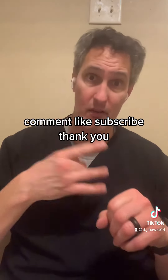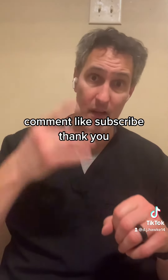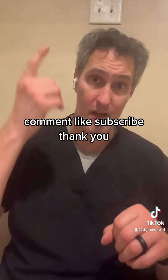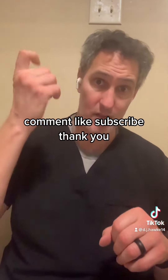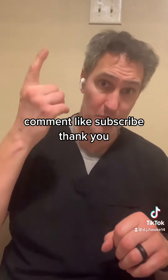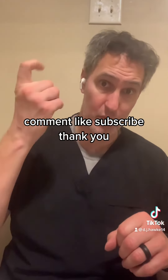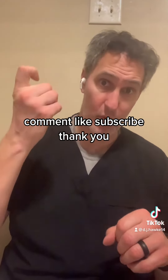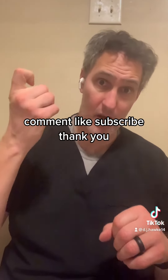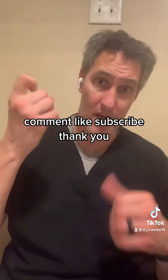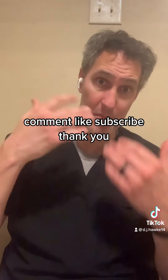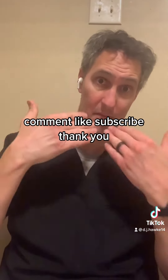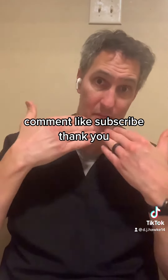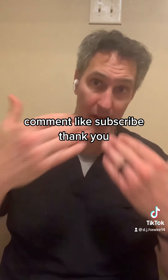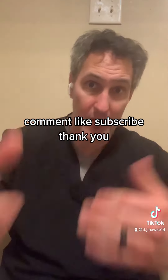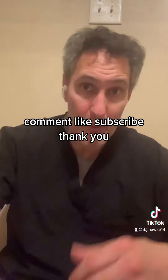like, subscribe. Thank you.